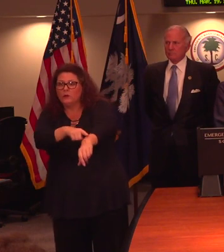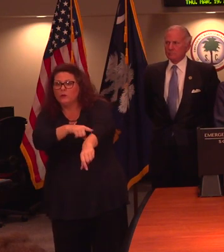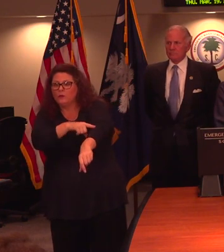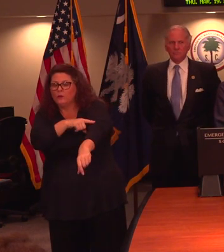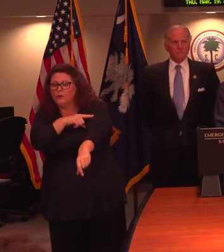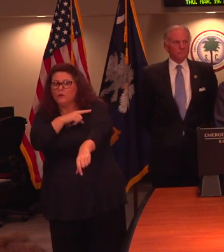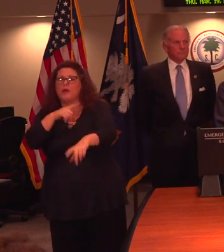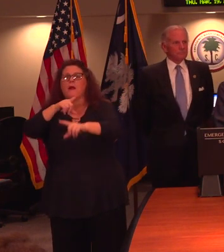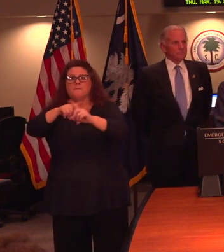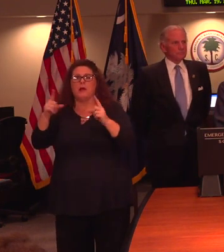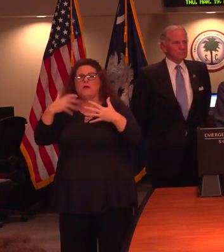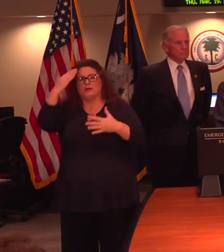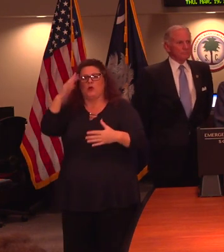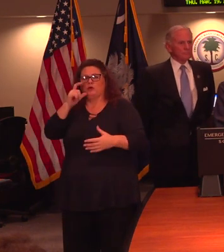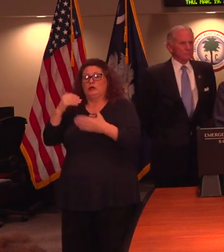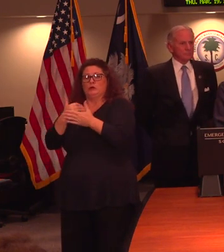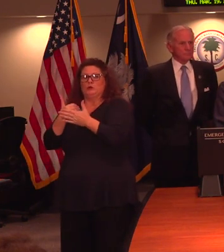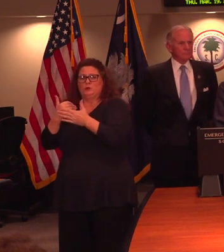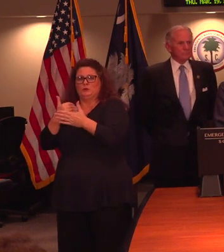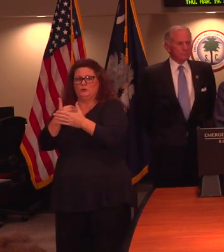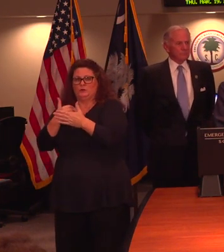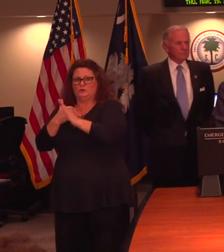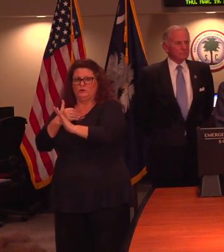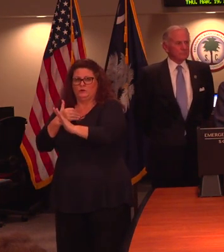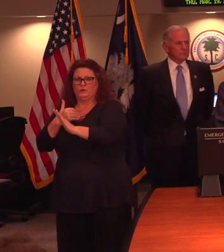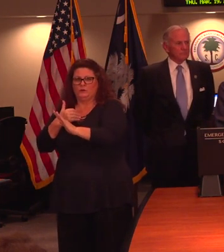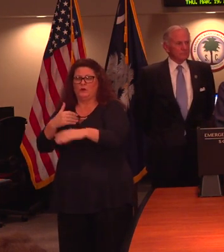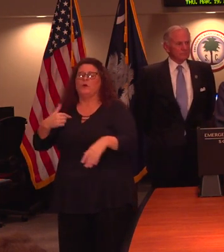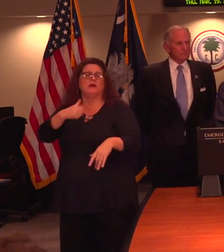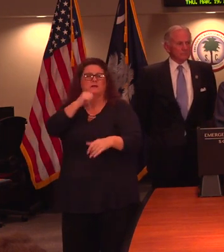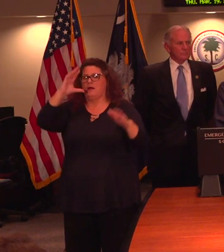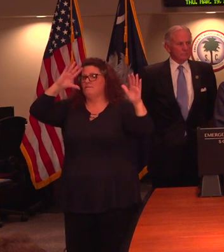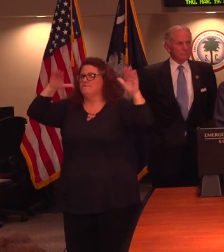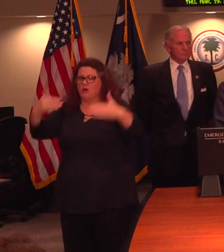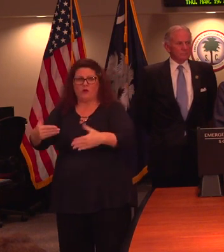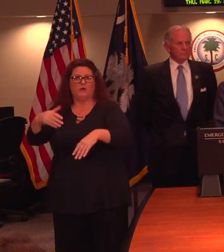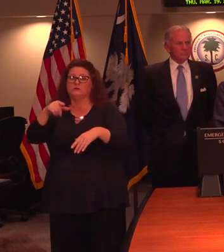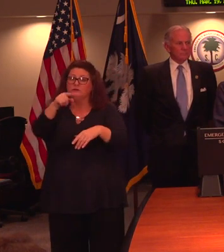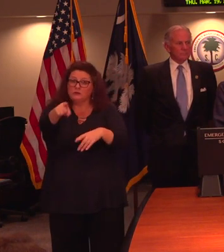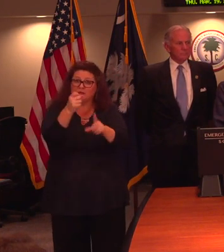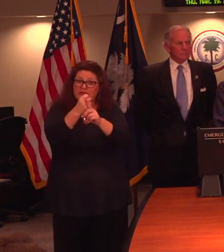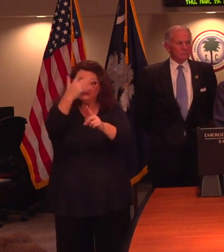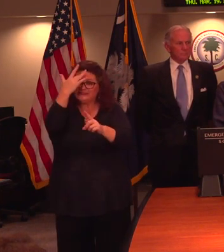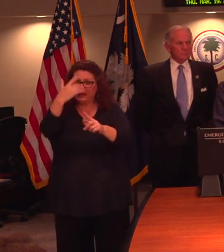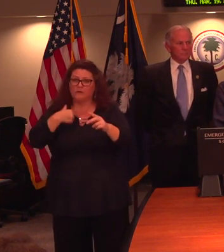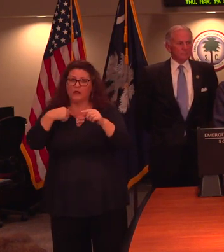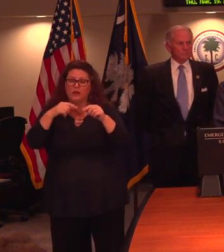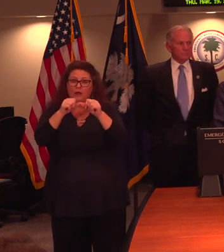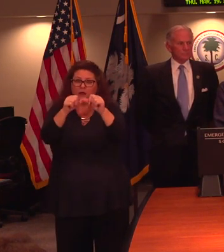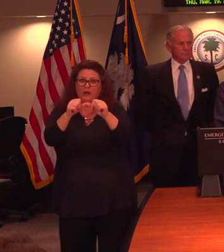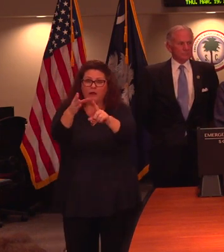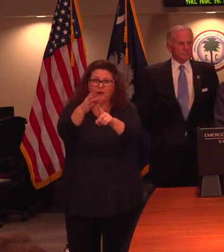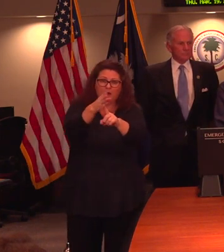identified in a population. Our focus is on identifying new cases and preventing spread from those, not on the outcomes